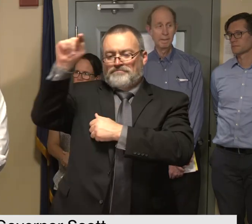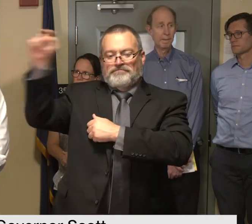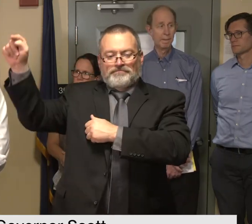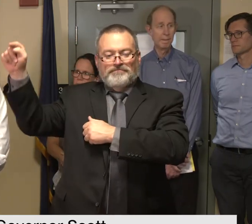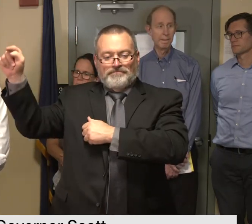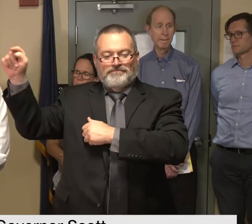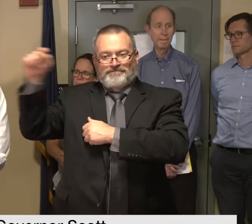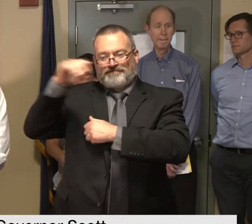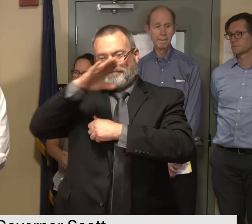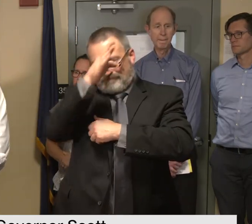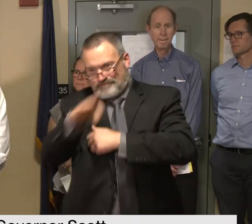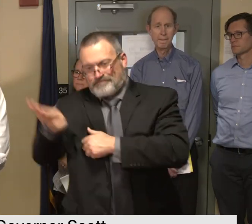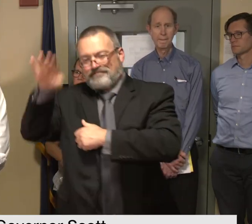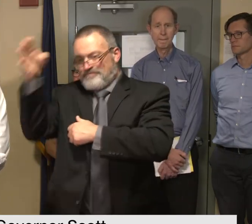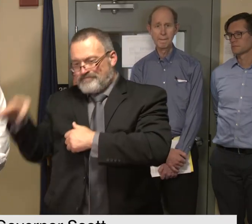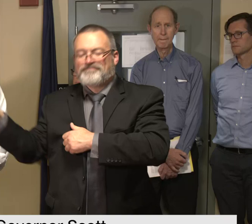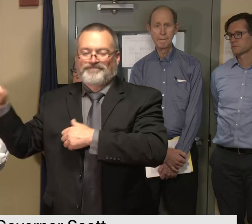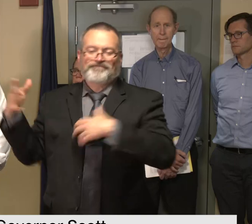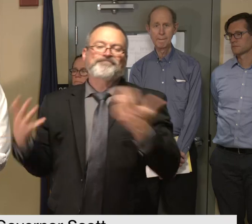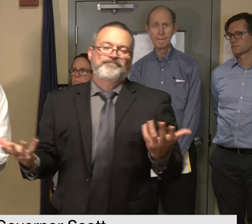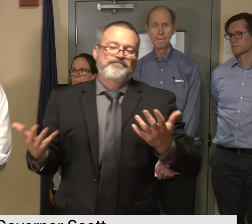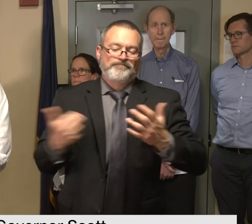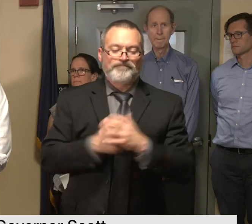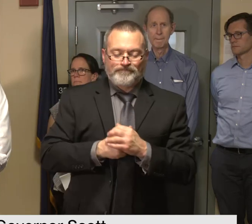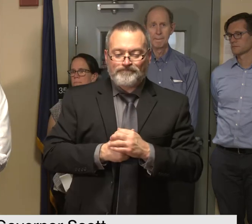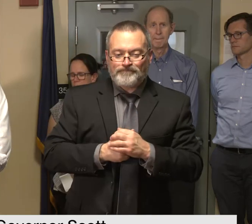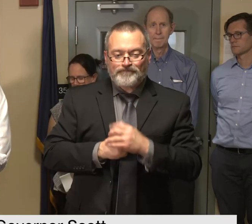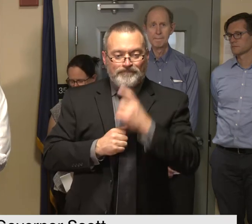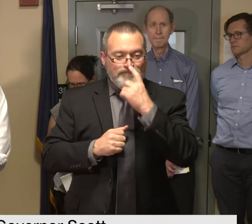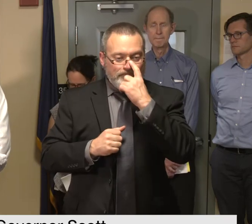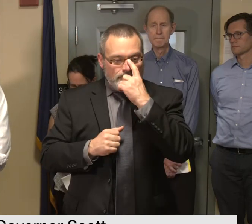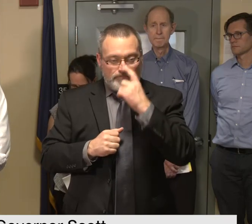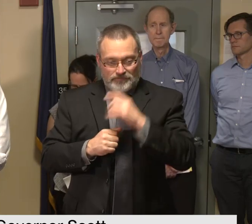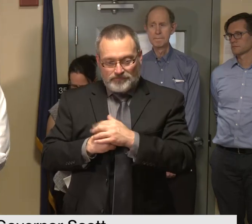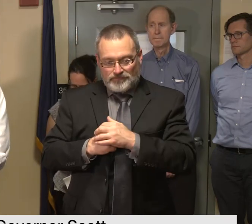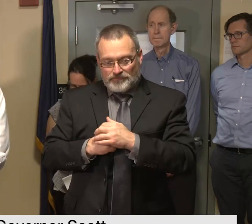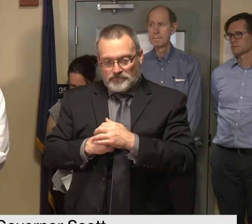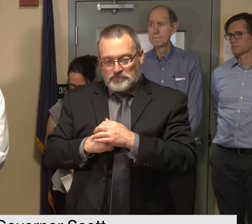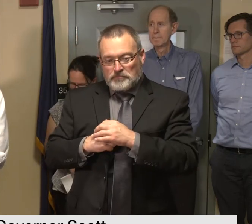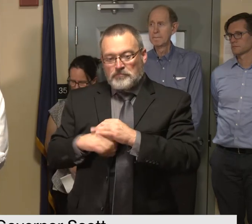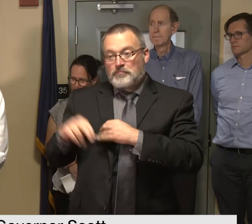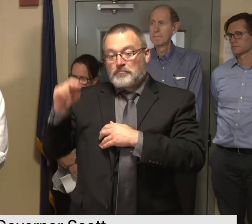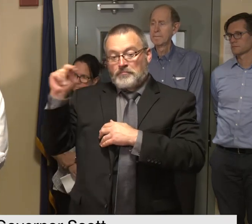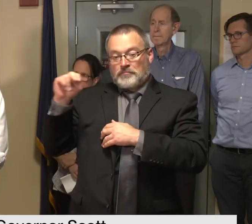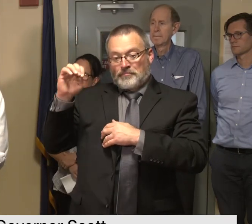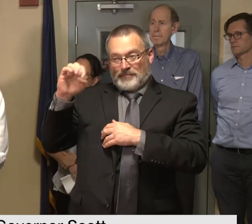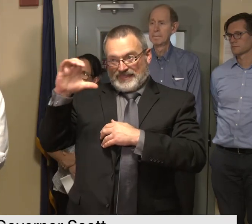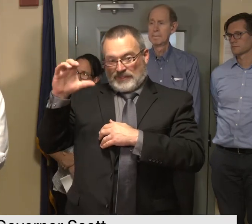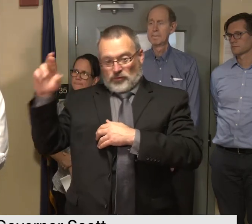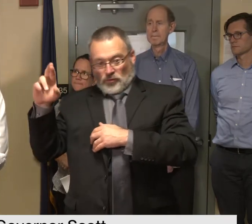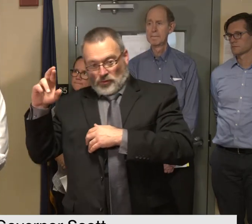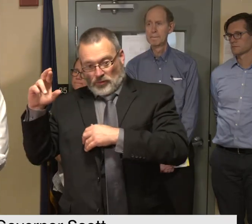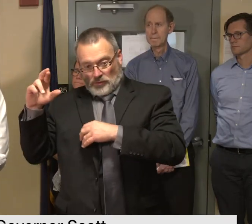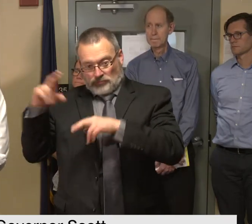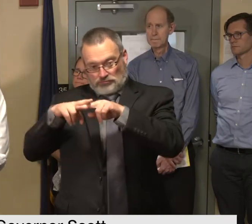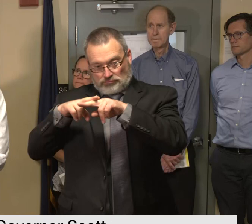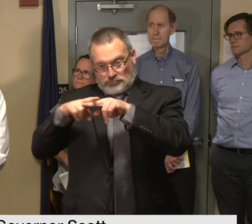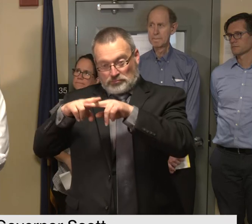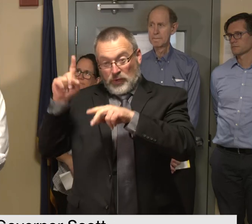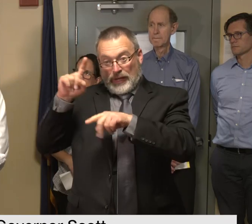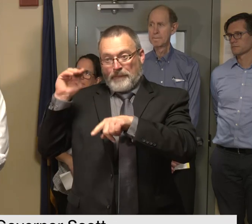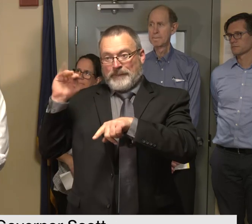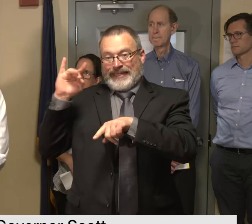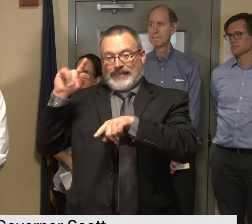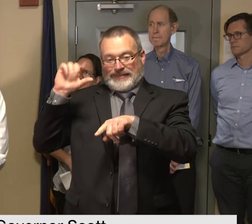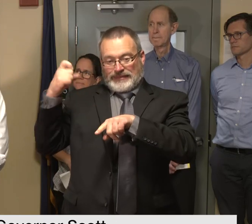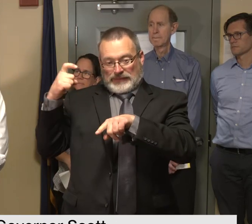the necr line here in central vermont in middlesex this is also